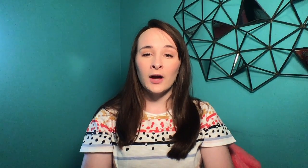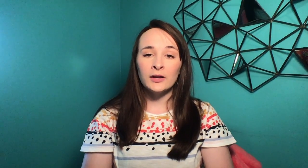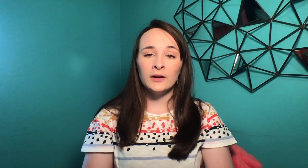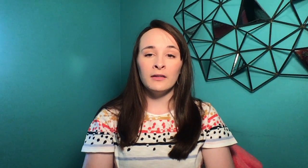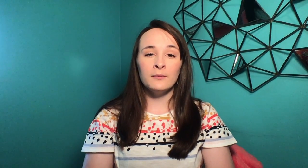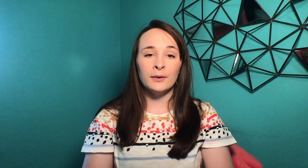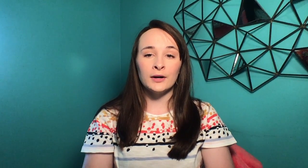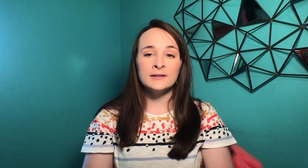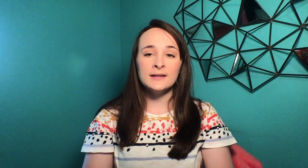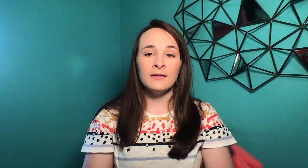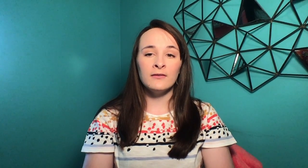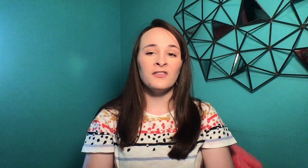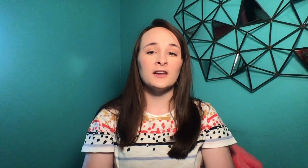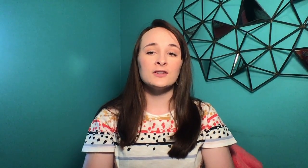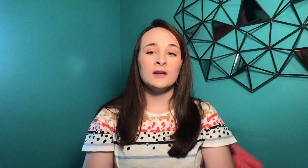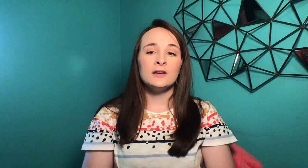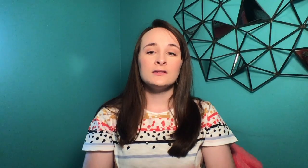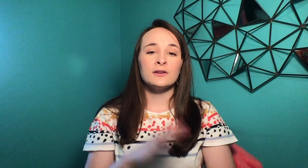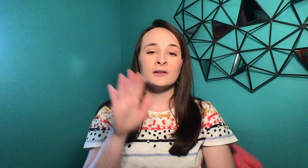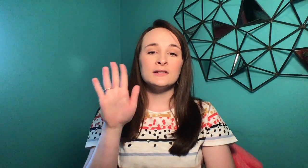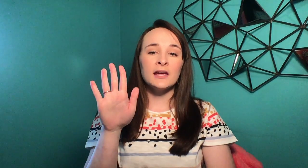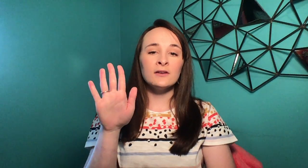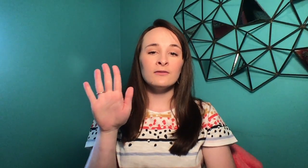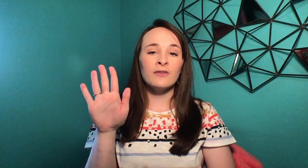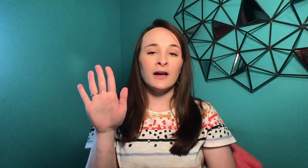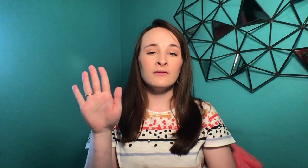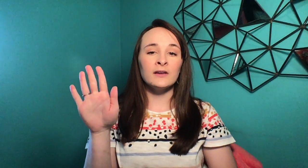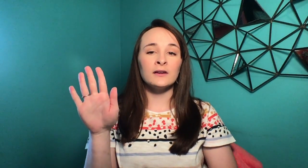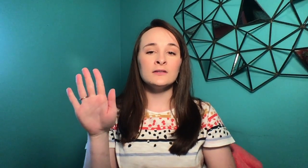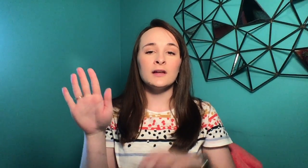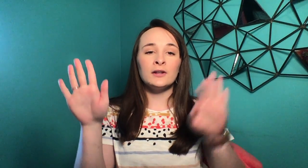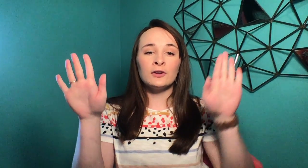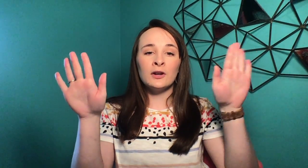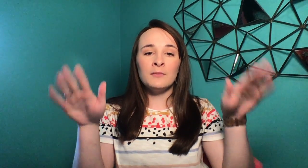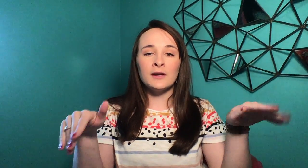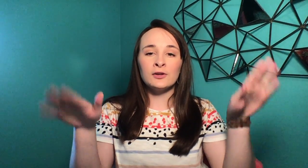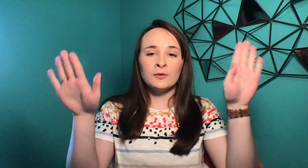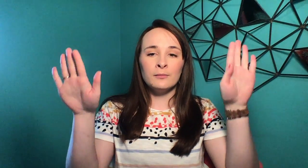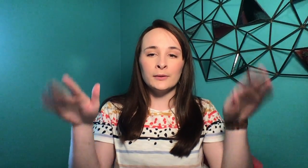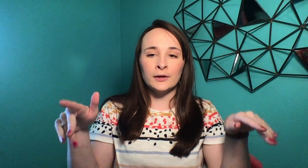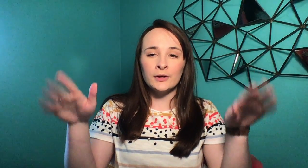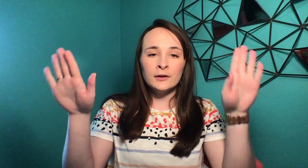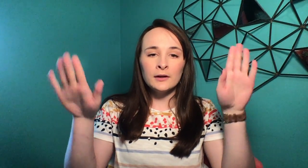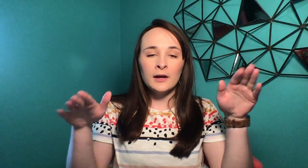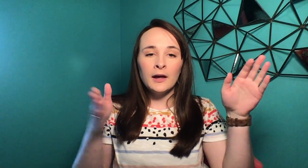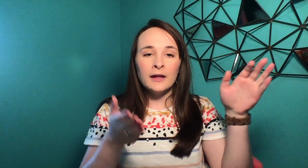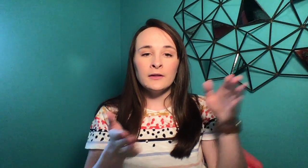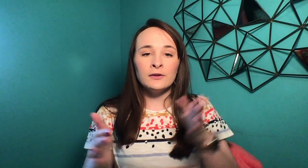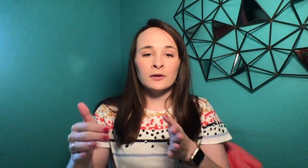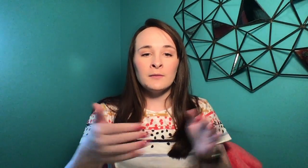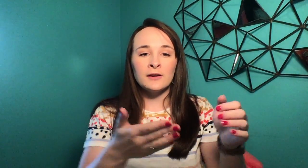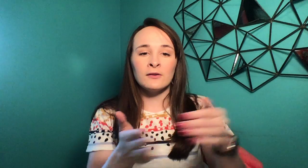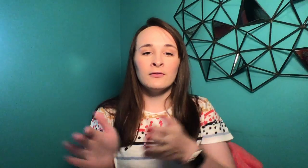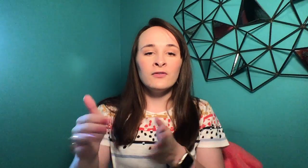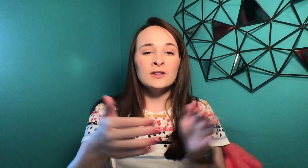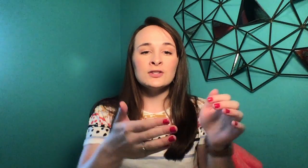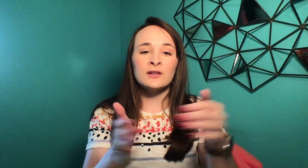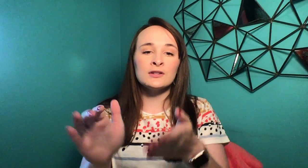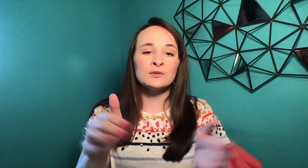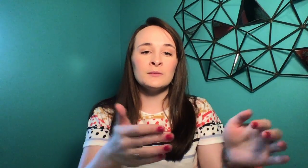God created the birds and the fish. So you're going to take your five fingers, and you're going to make your bird, and then you're going to make your fish that are swimming